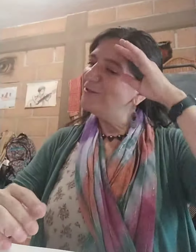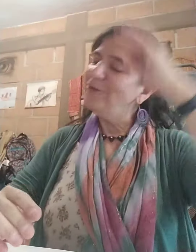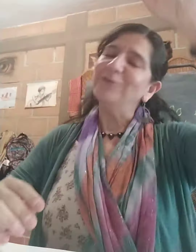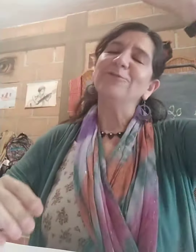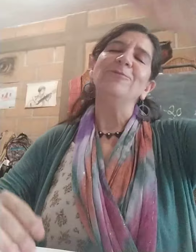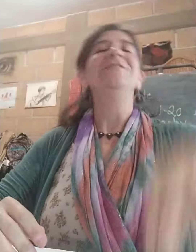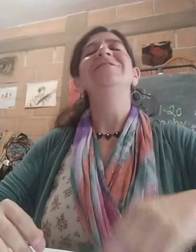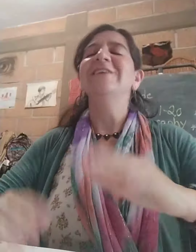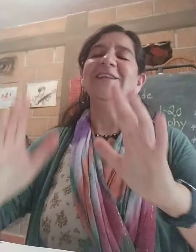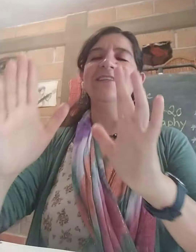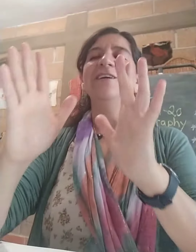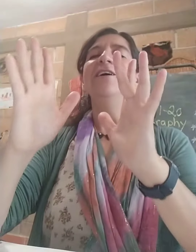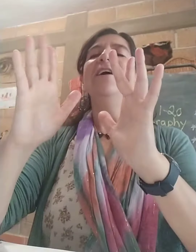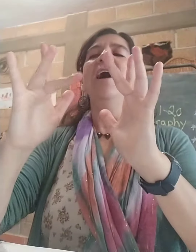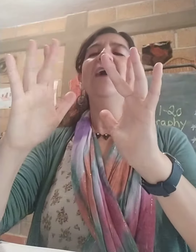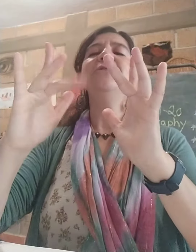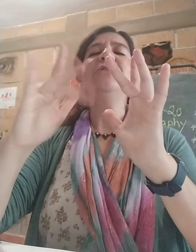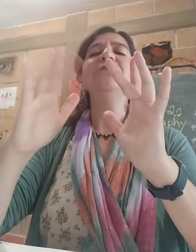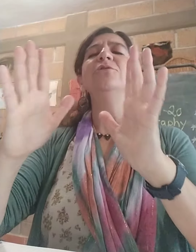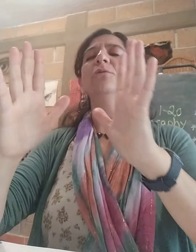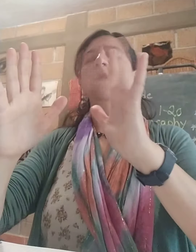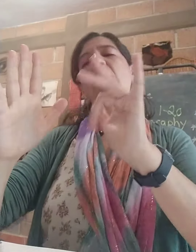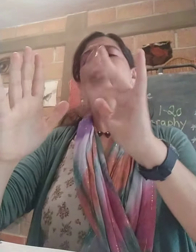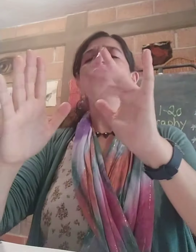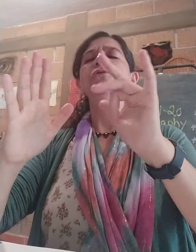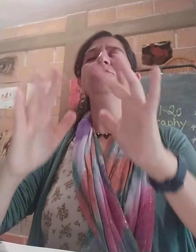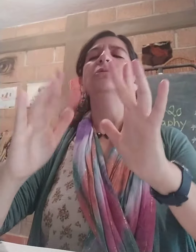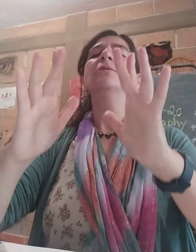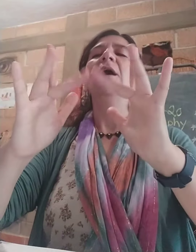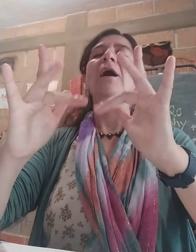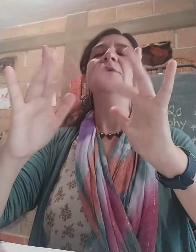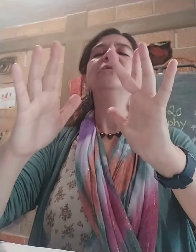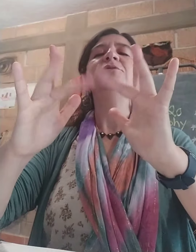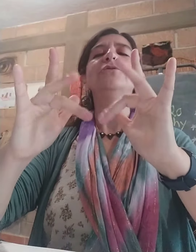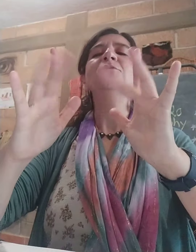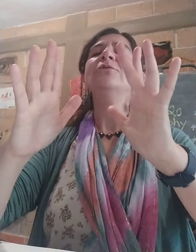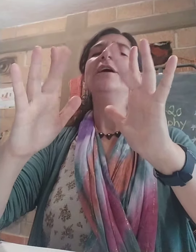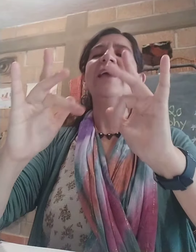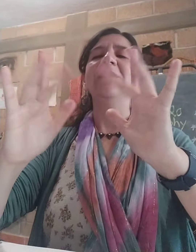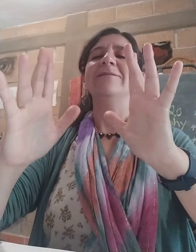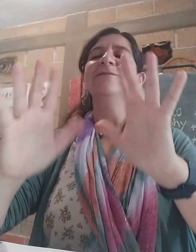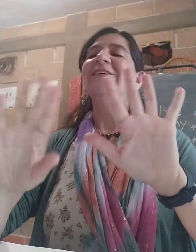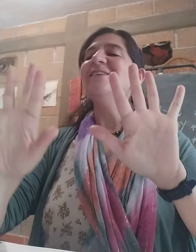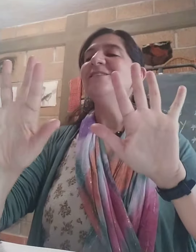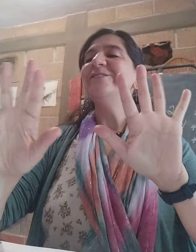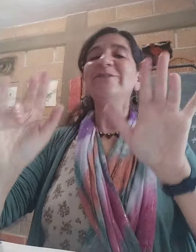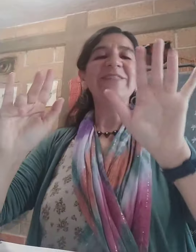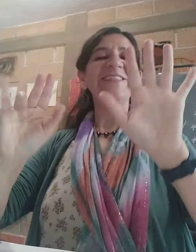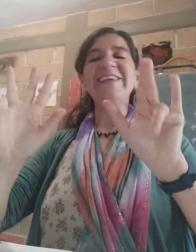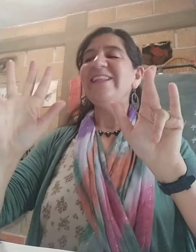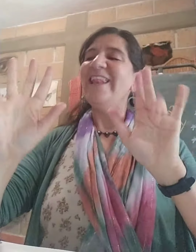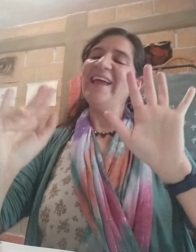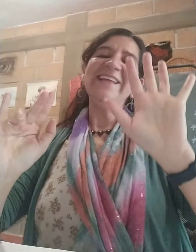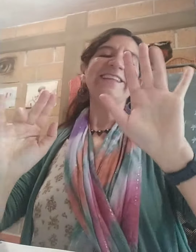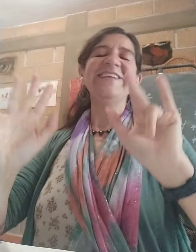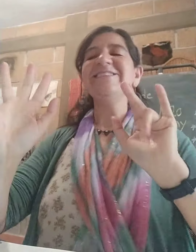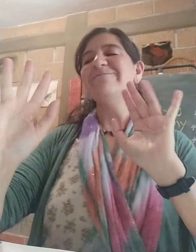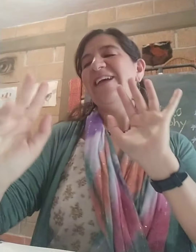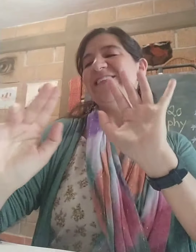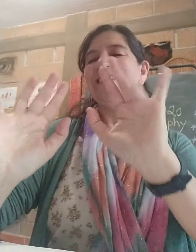Salute once again. How do you do? How do you do? How do you do again? Two thin ladies met